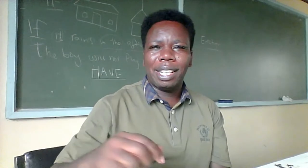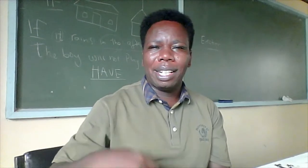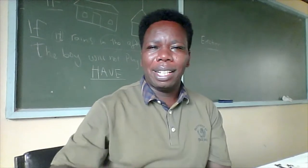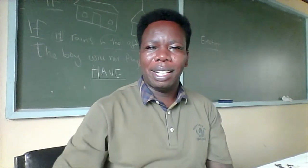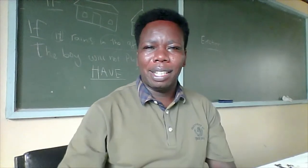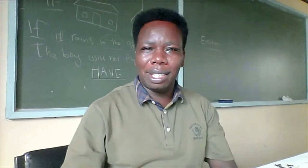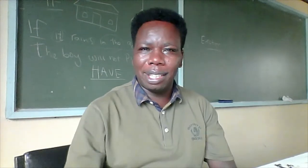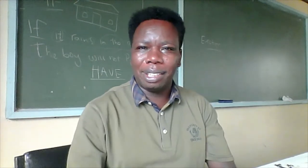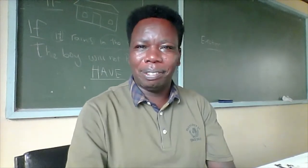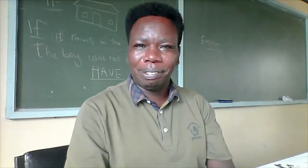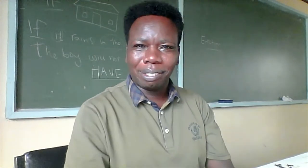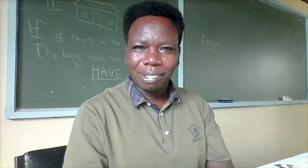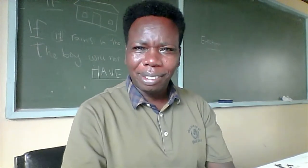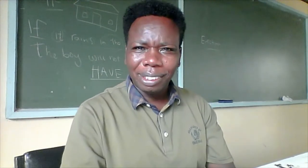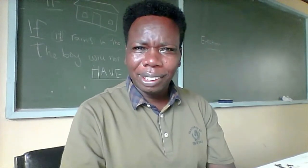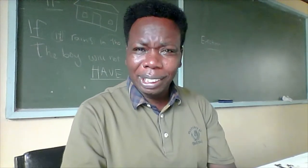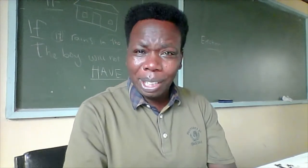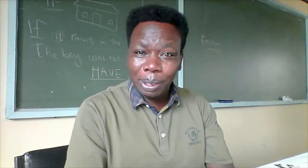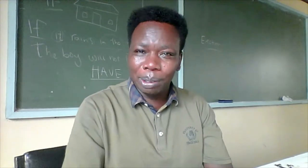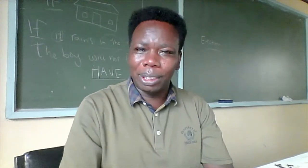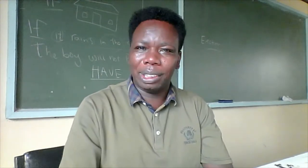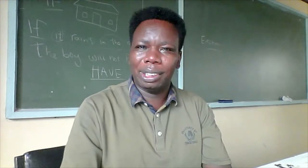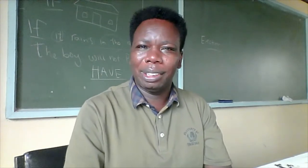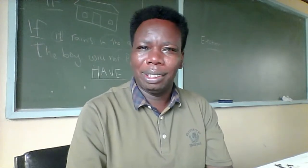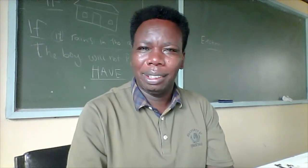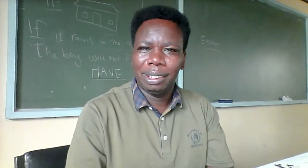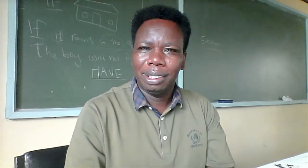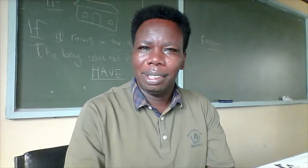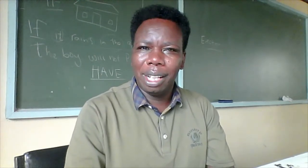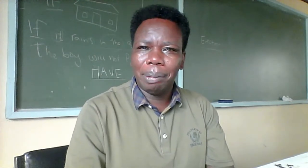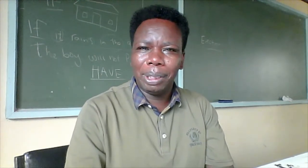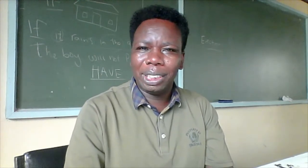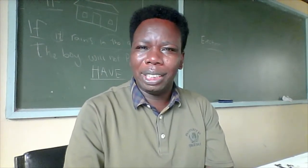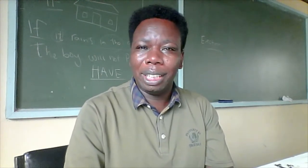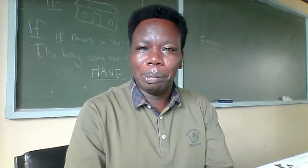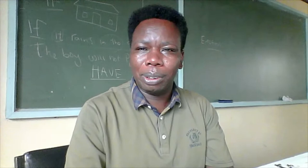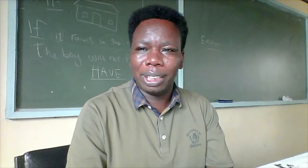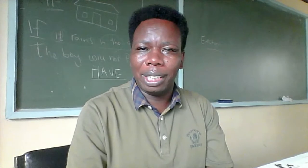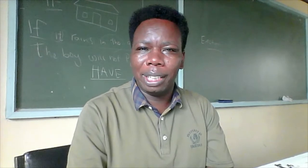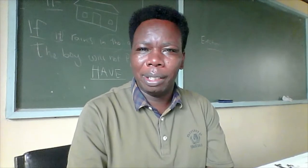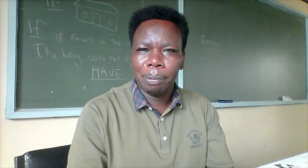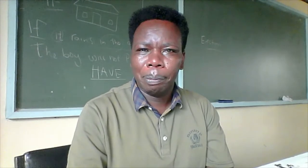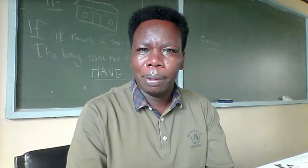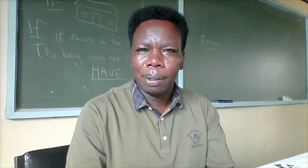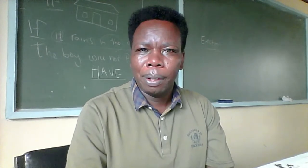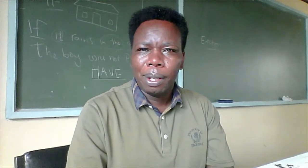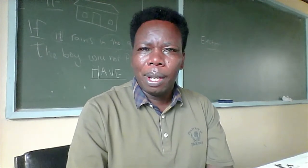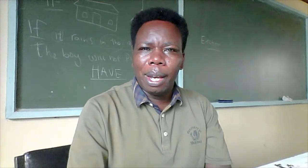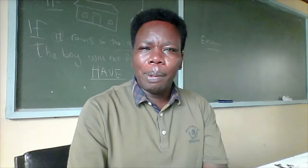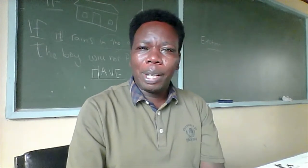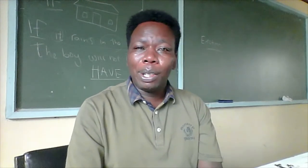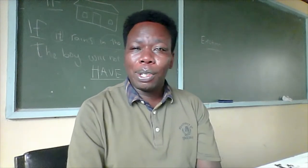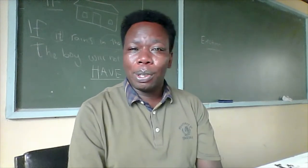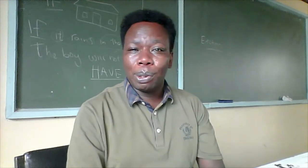that's how we do it a b c d up to z and we can also do